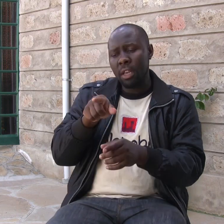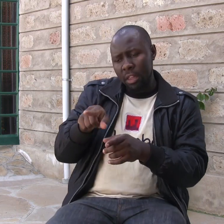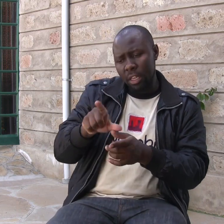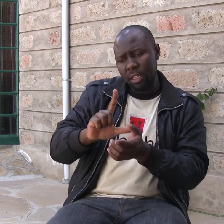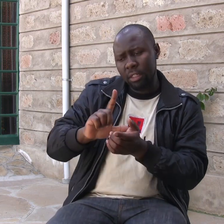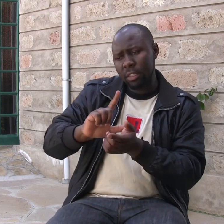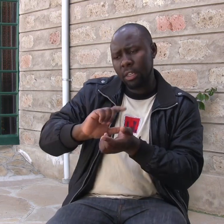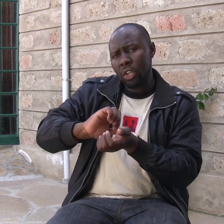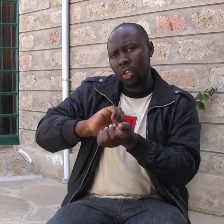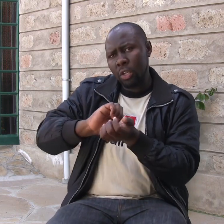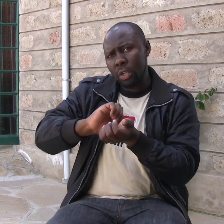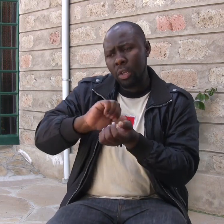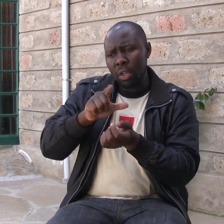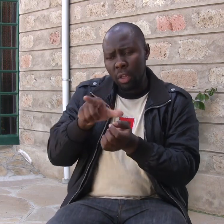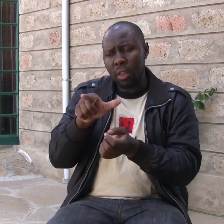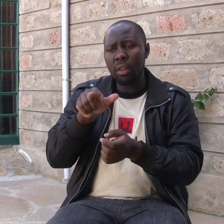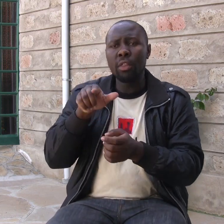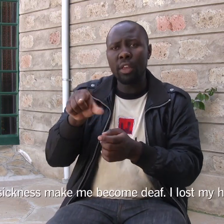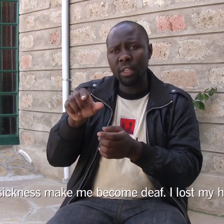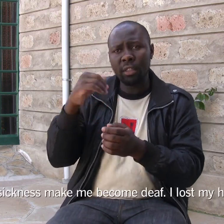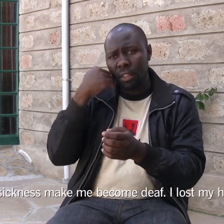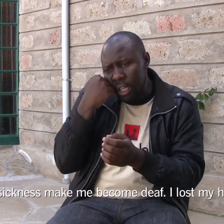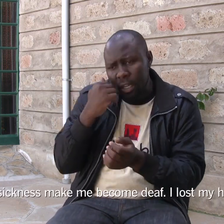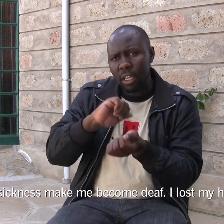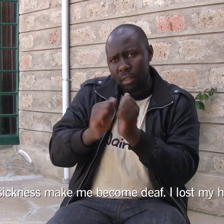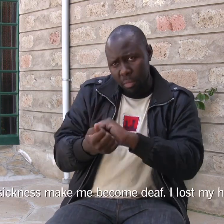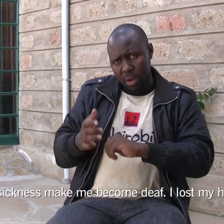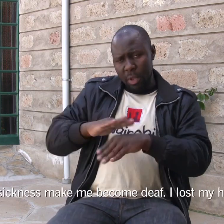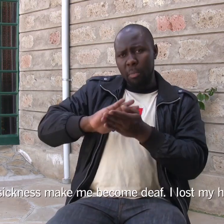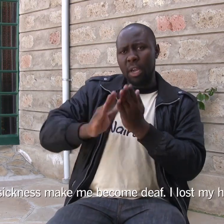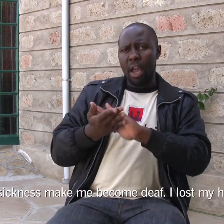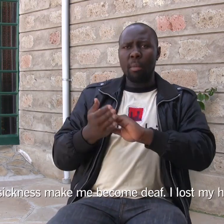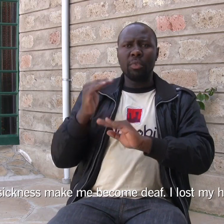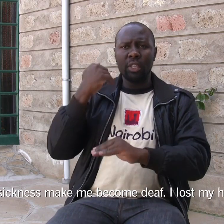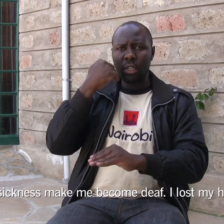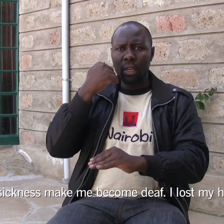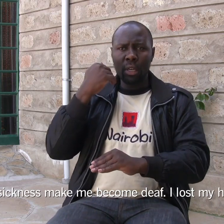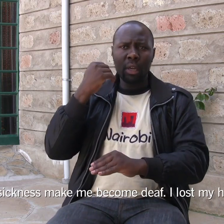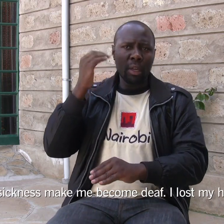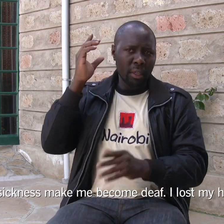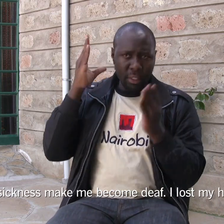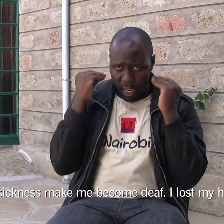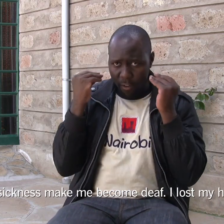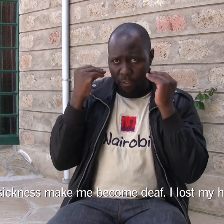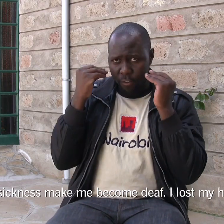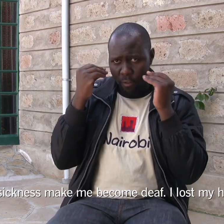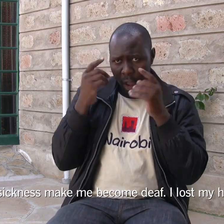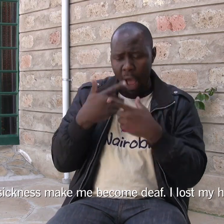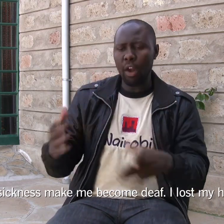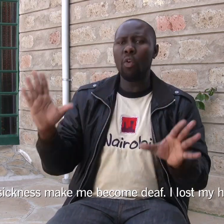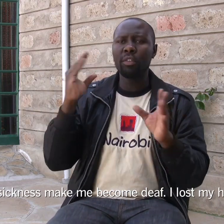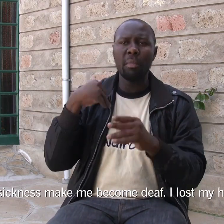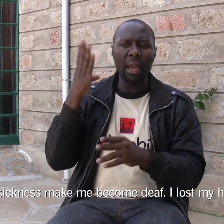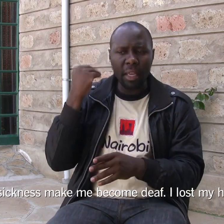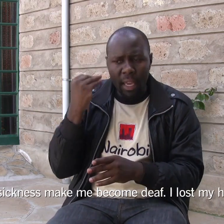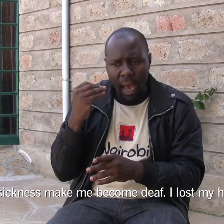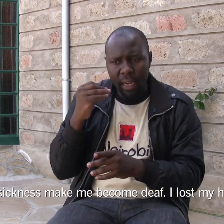This sickness made me become deaf. I lost my hearing.